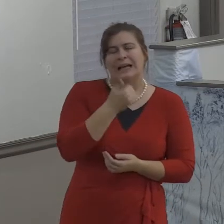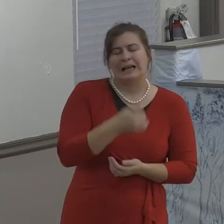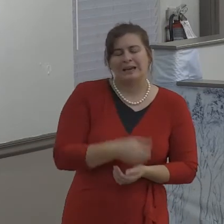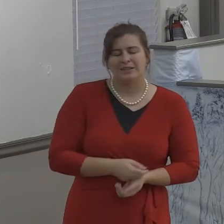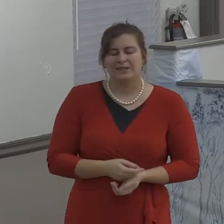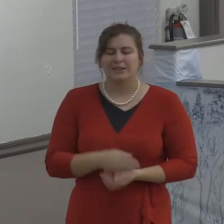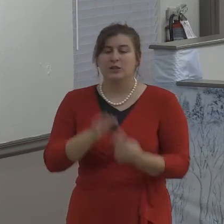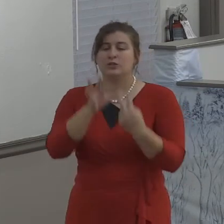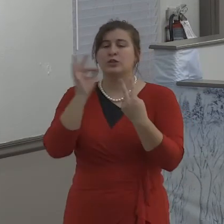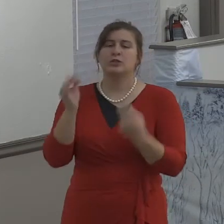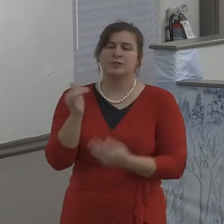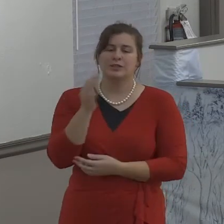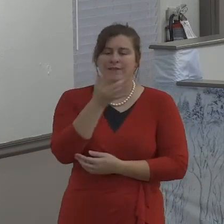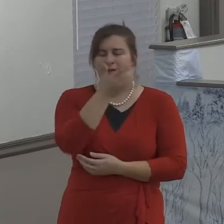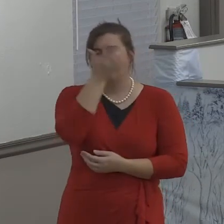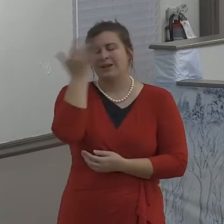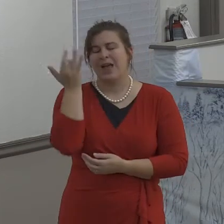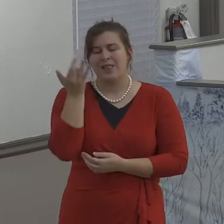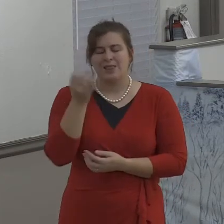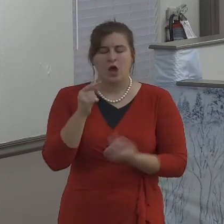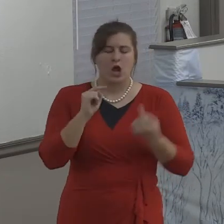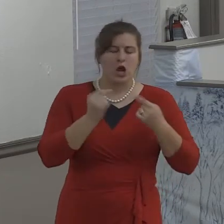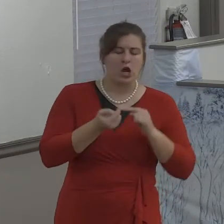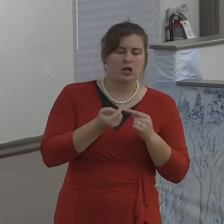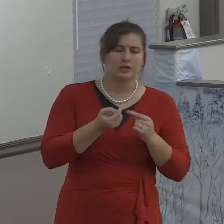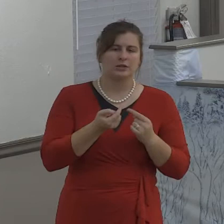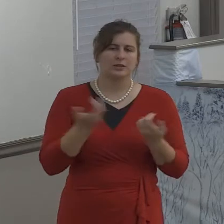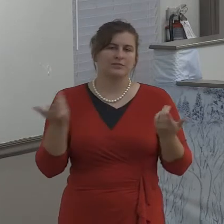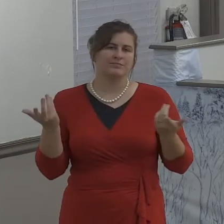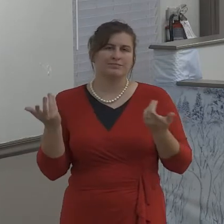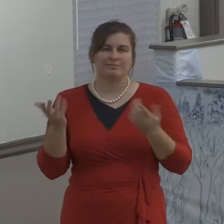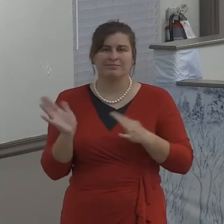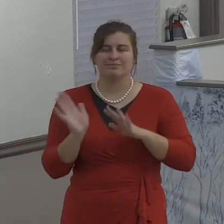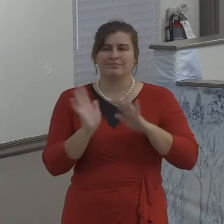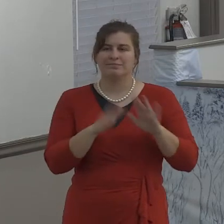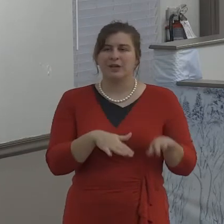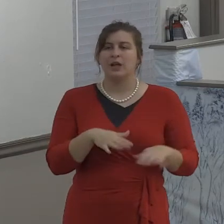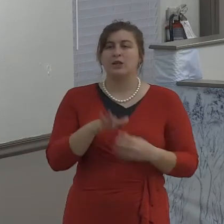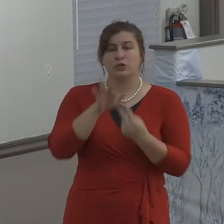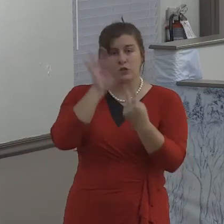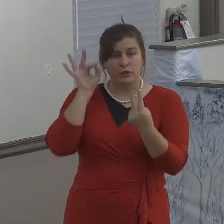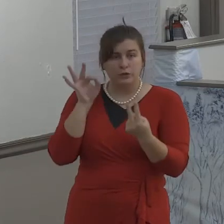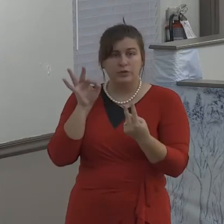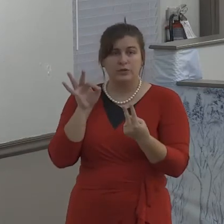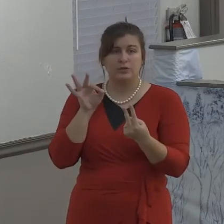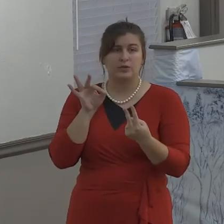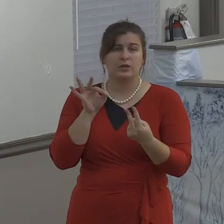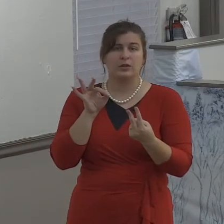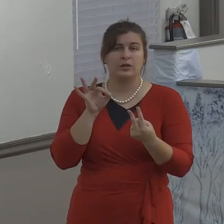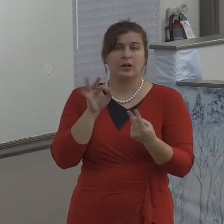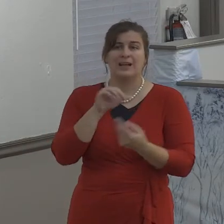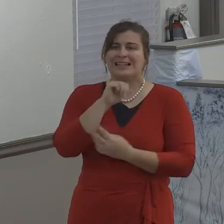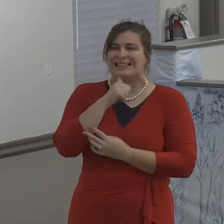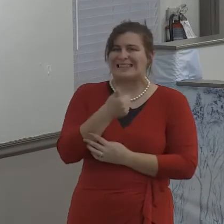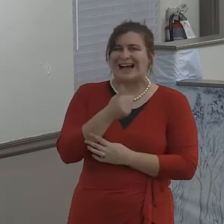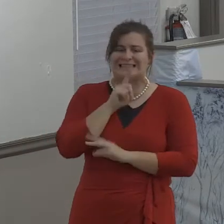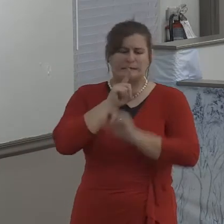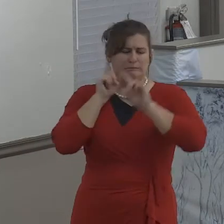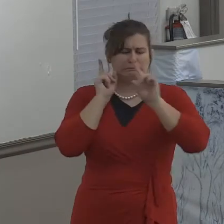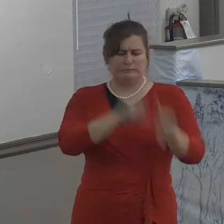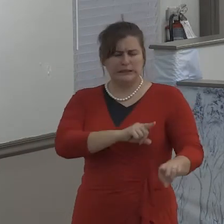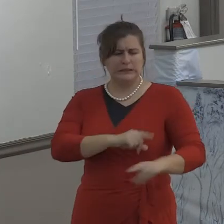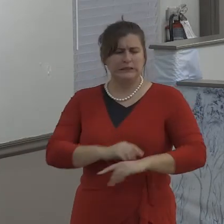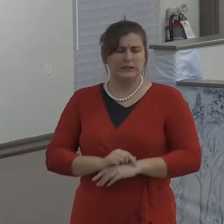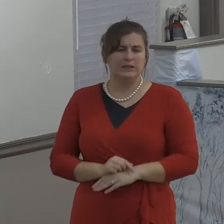because Christ forgave you. If marriage is to be preserved, let me back up. If marriage